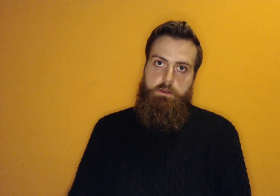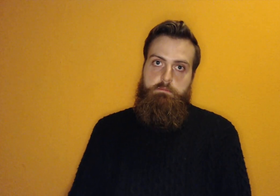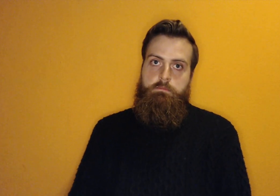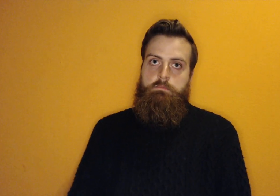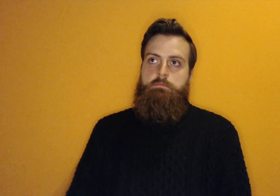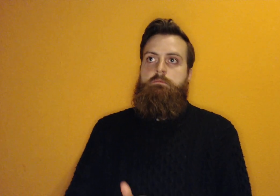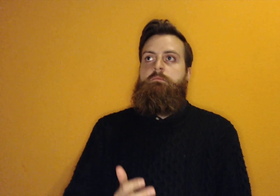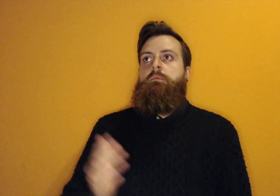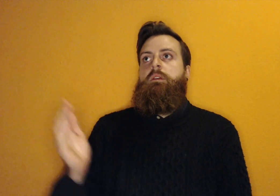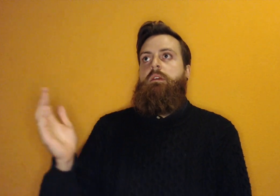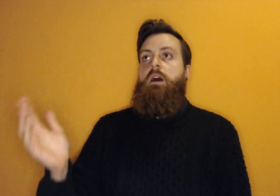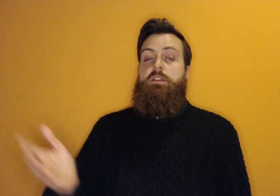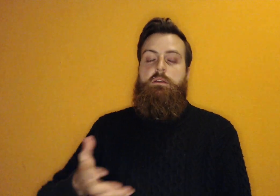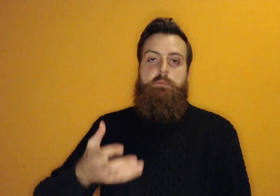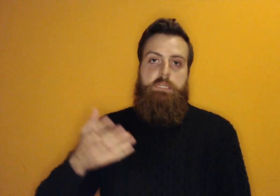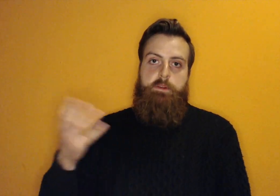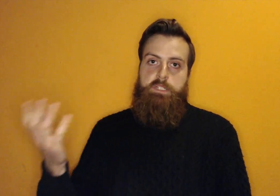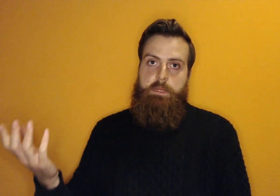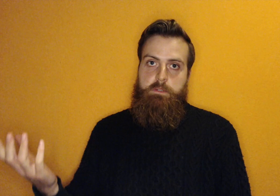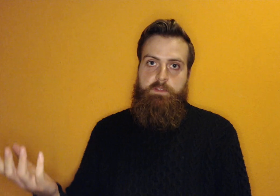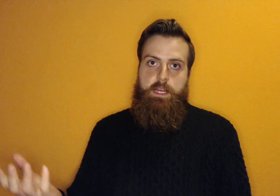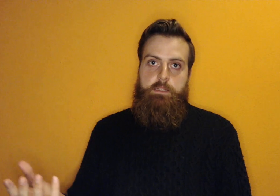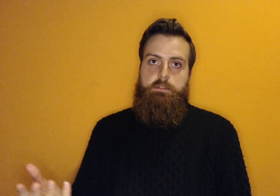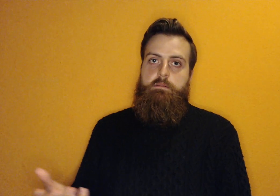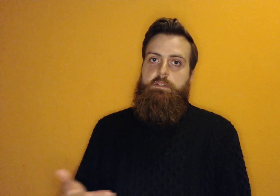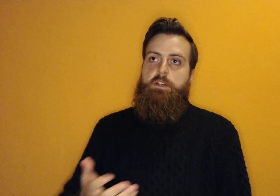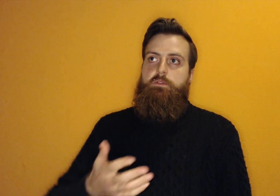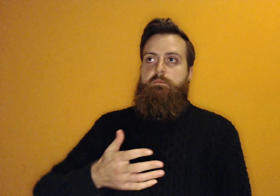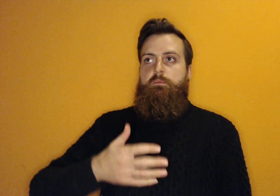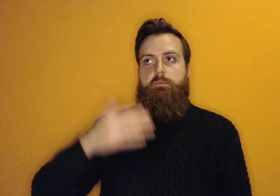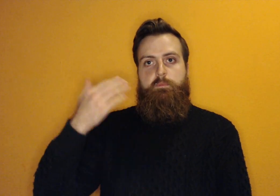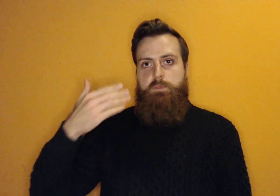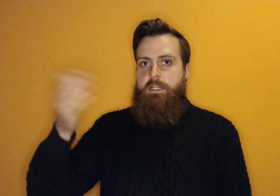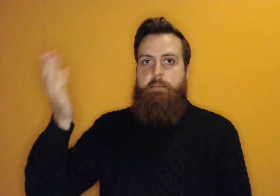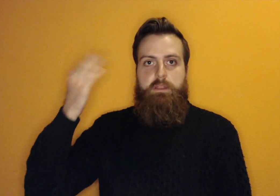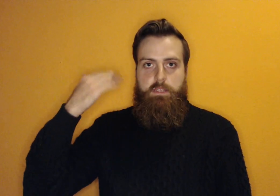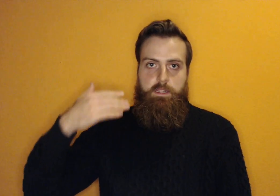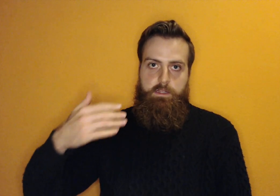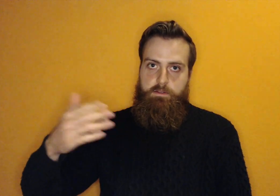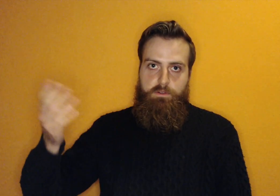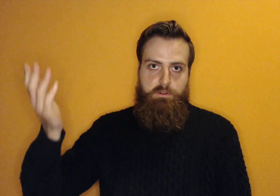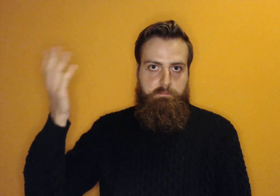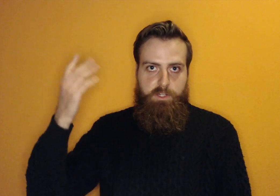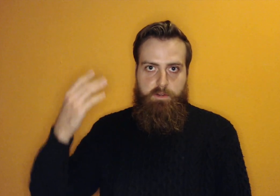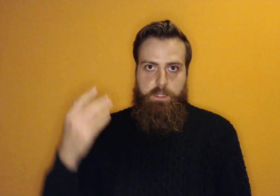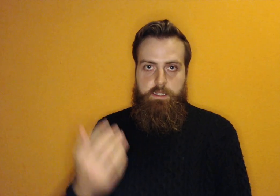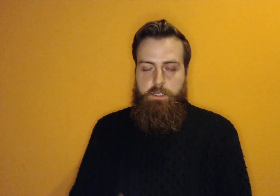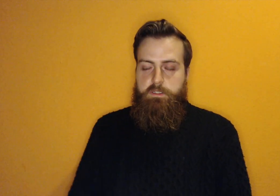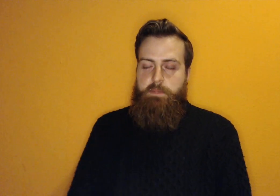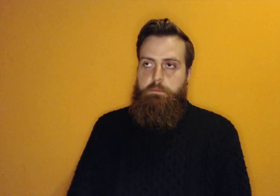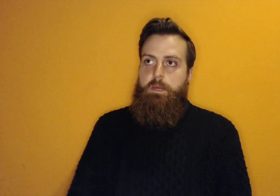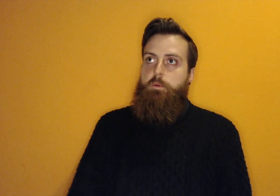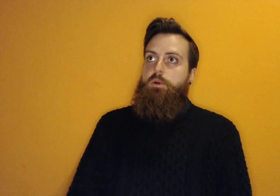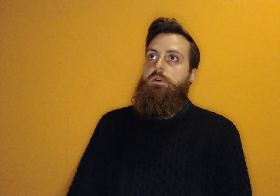other experiences people have had, you know, telepathy or, you know, anything else that people might report.